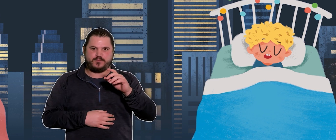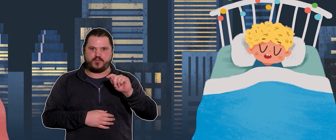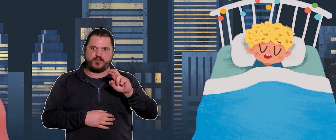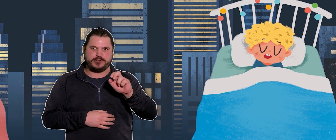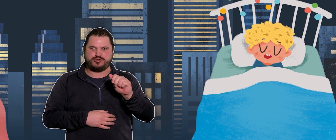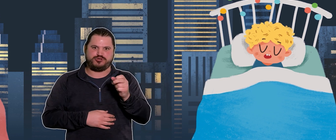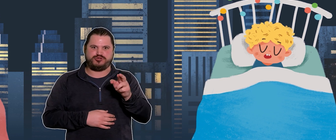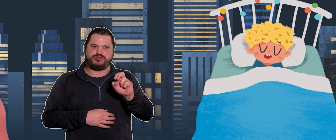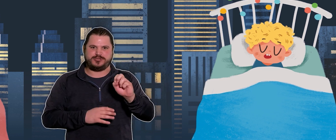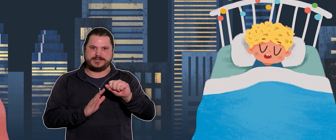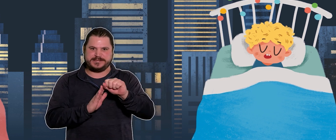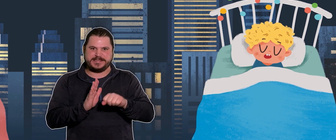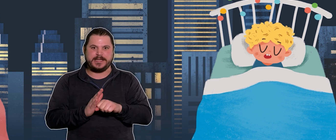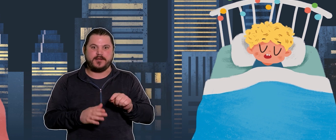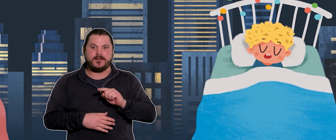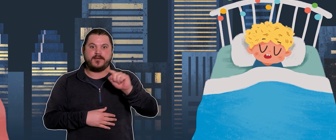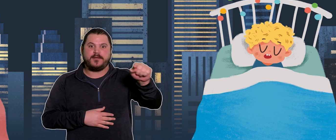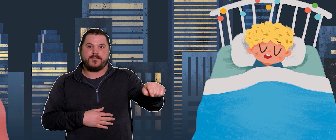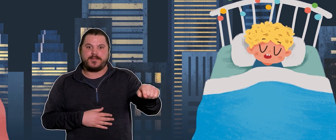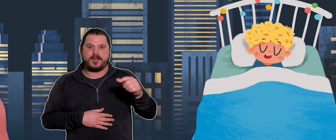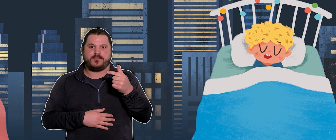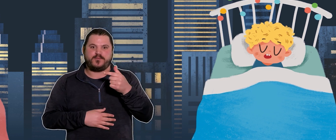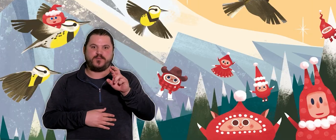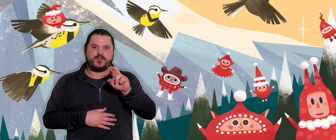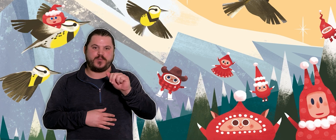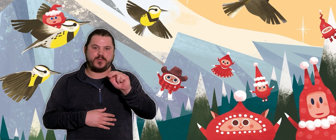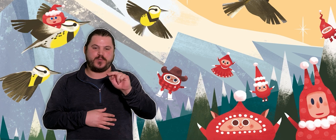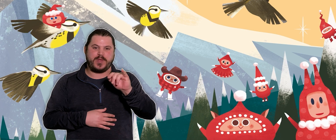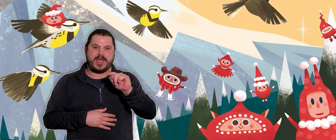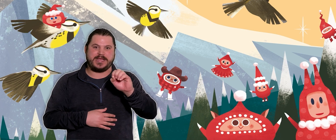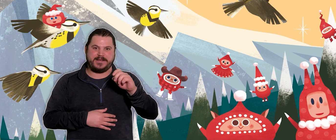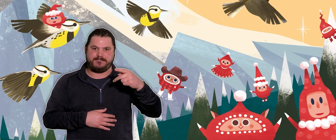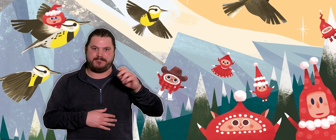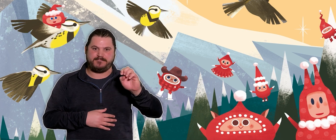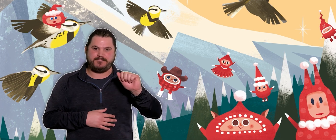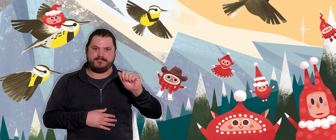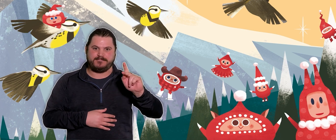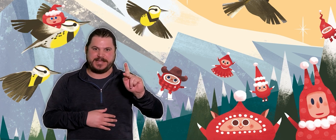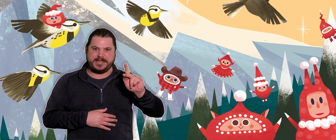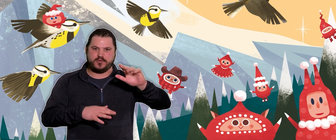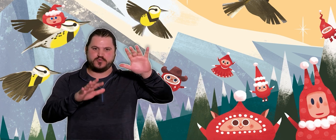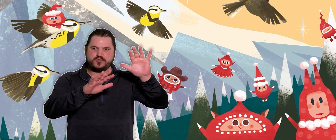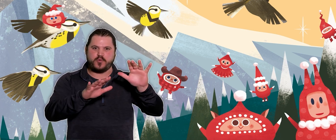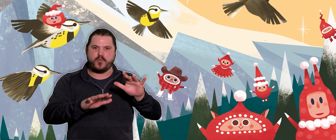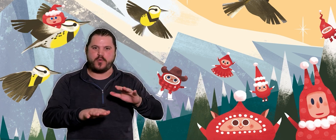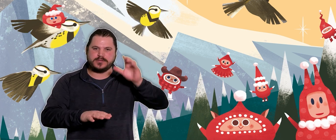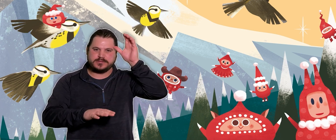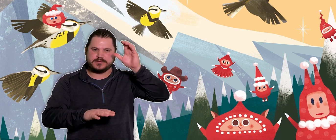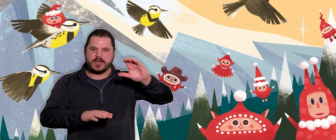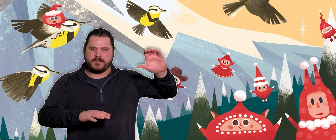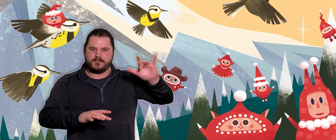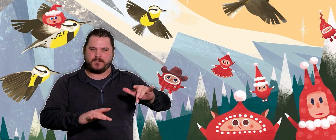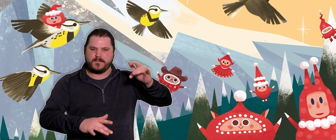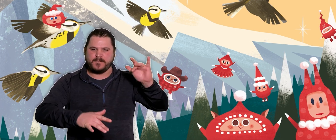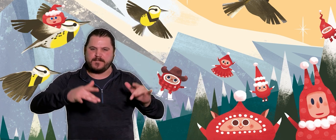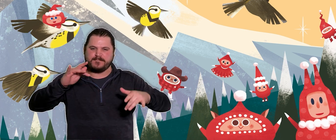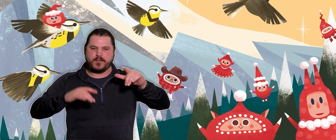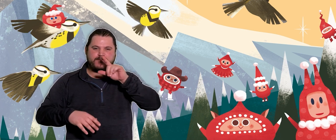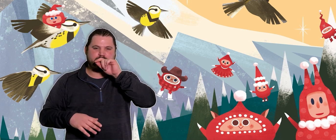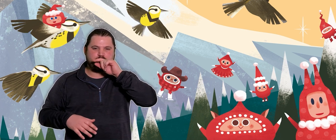brought everyone joy. Granite Peak sparkled bright in the warm winter sun. Western